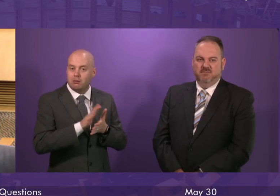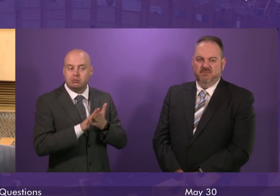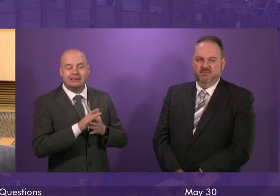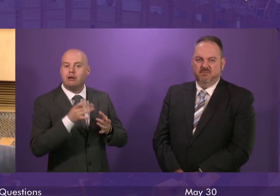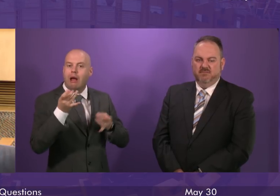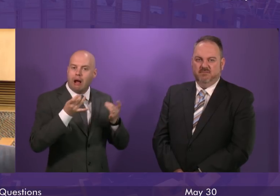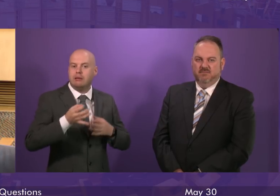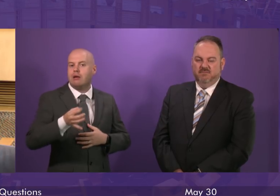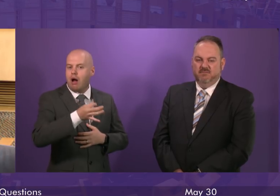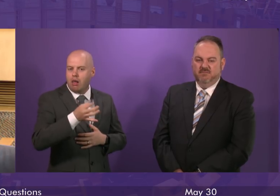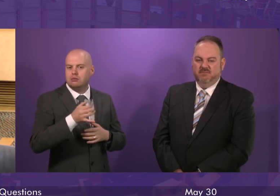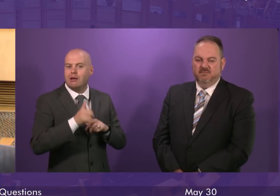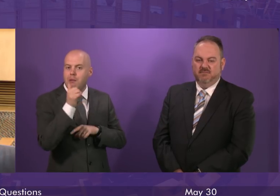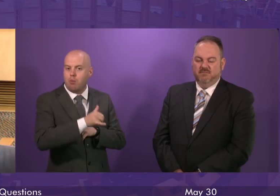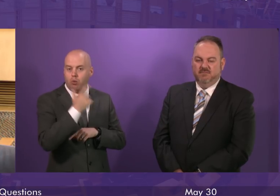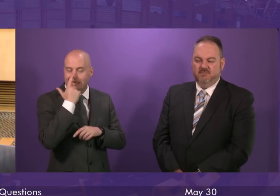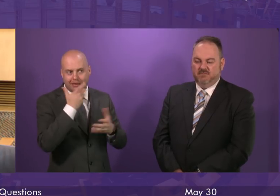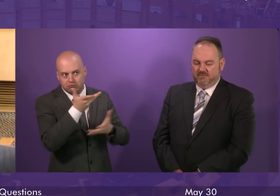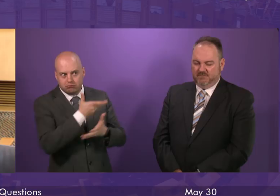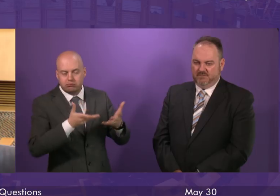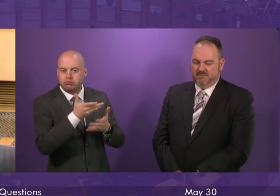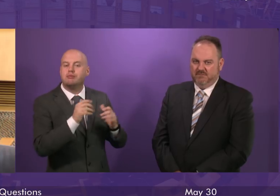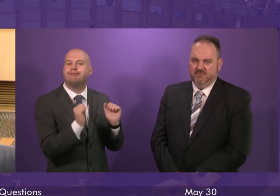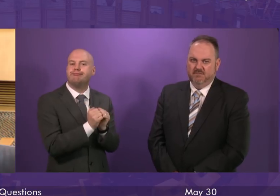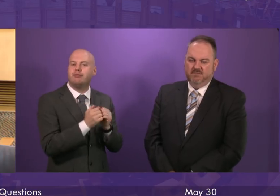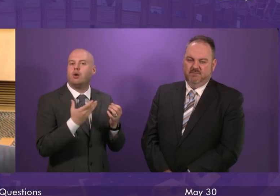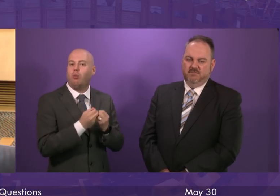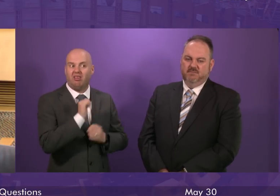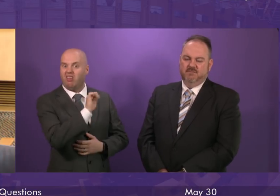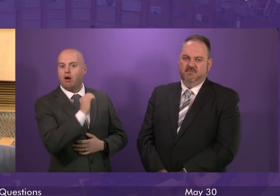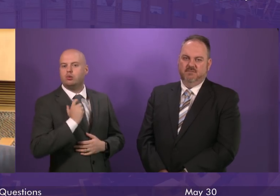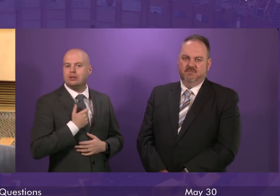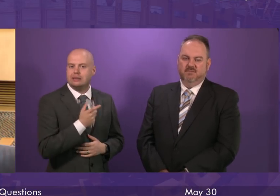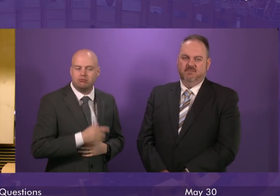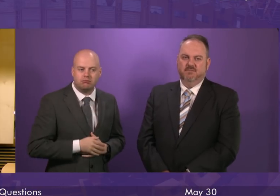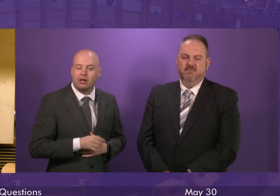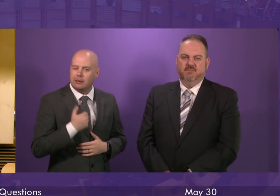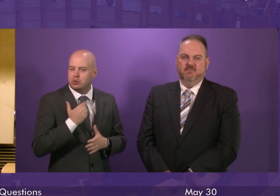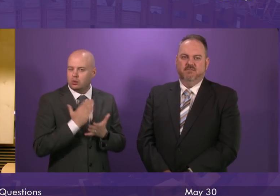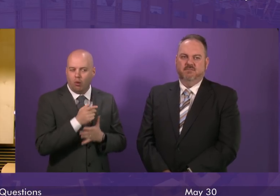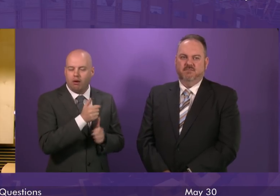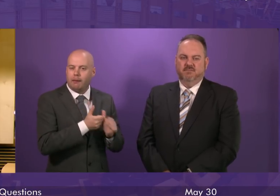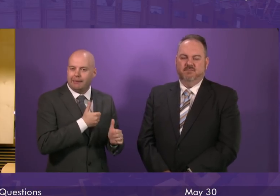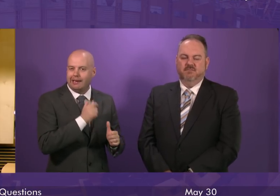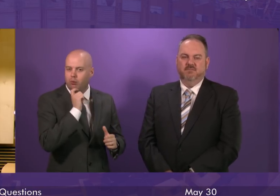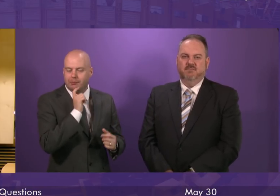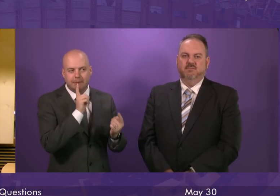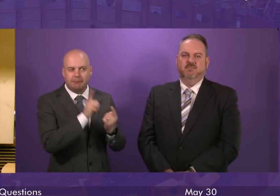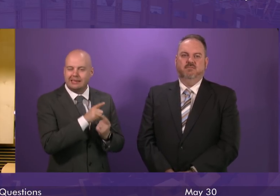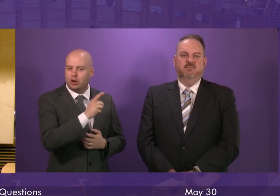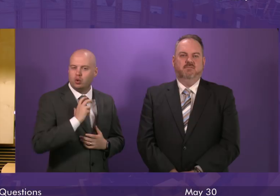a pay settlement with its recognised unions. I understand that Hial is meeting the unions again next week and I hope it will be possible